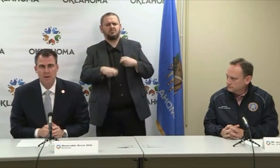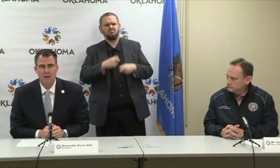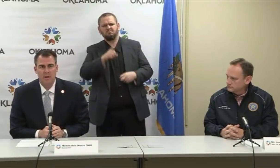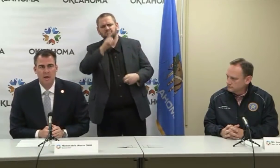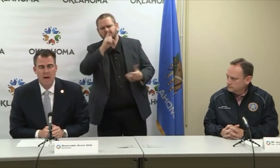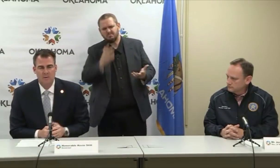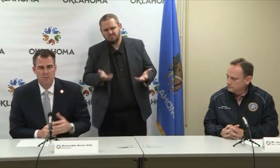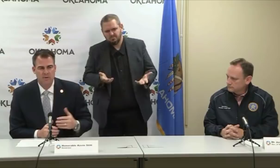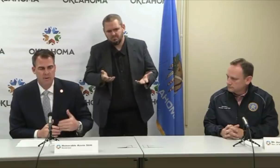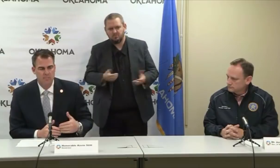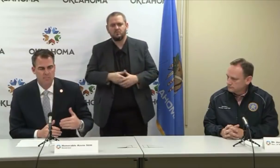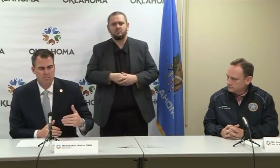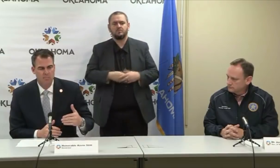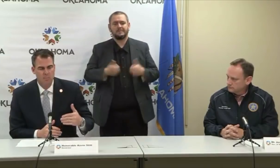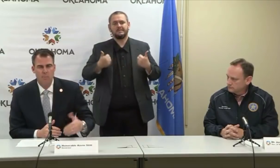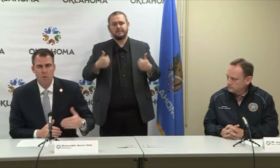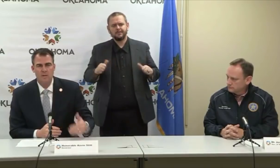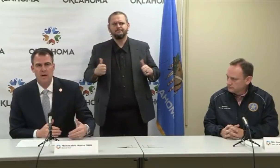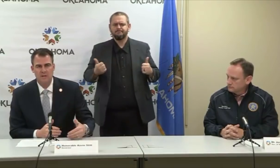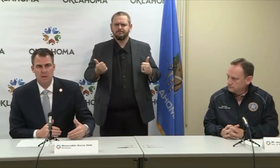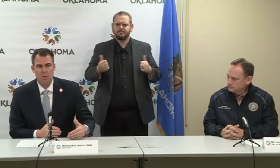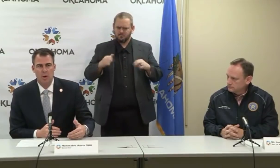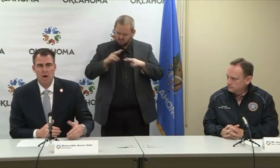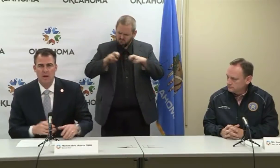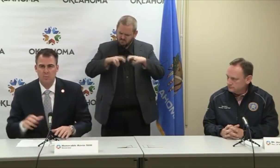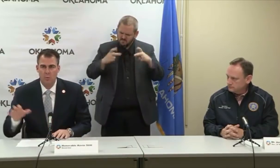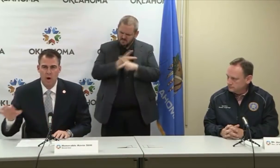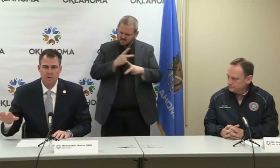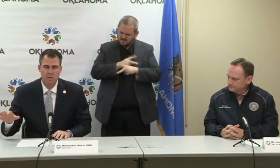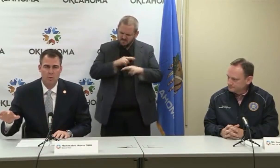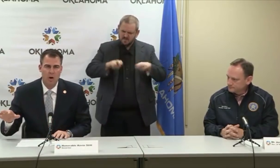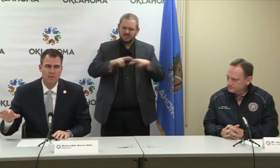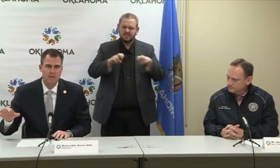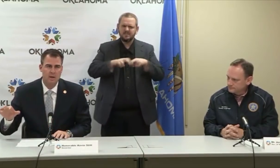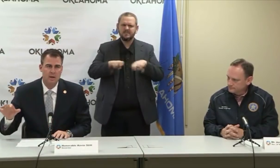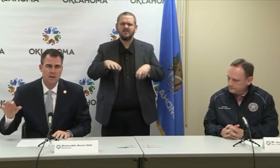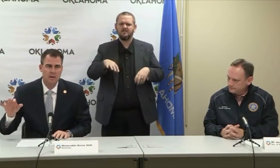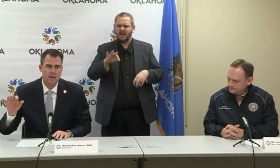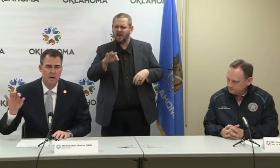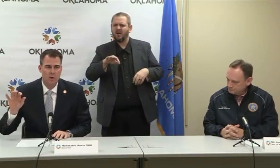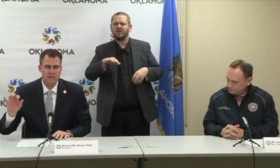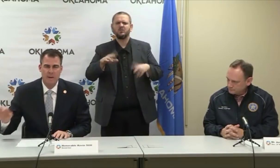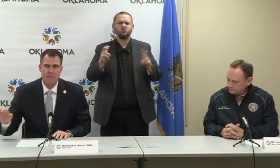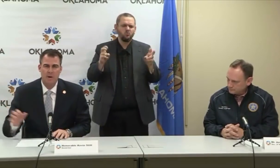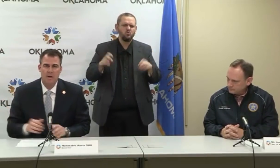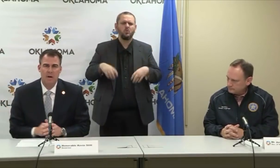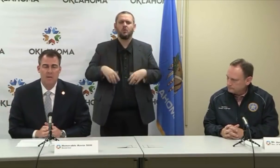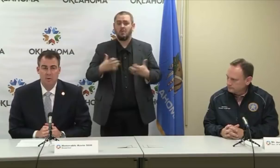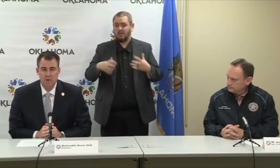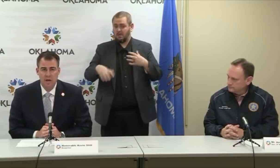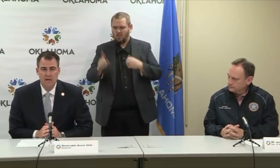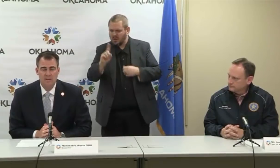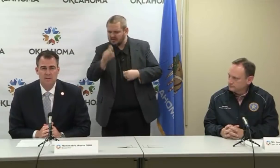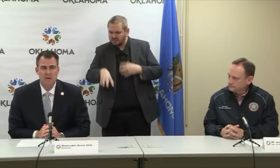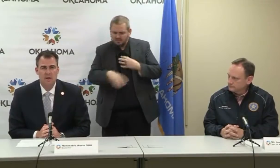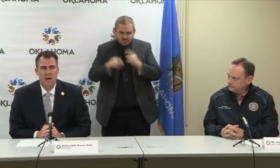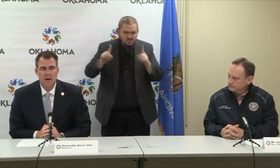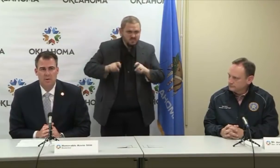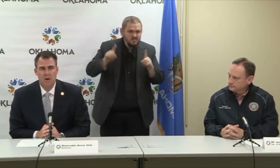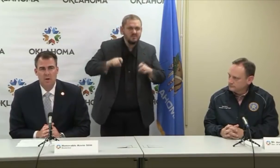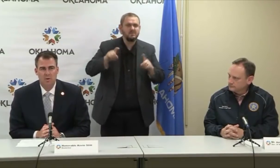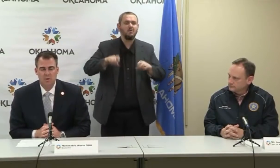rapidly as we're getting more and more tests come online, as we're watching what's happening in other states